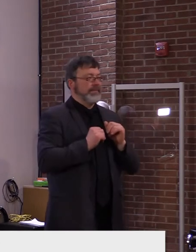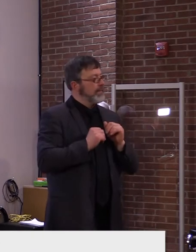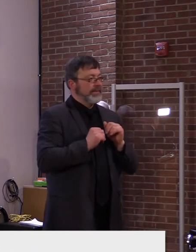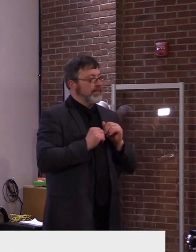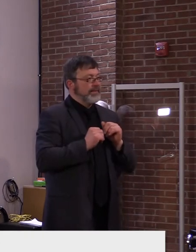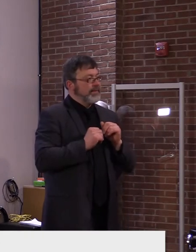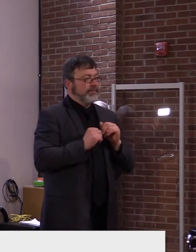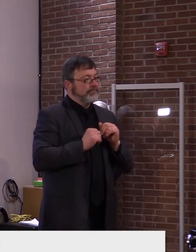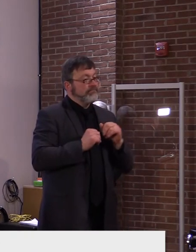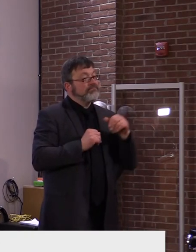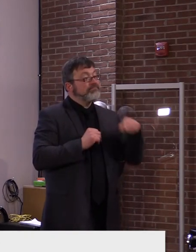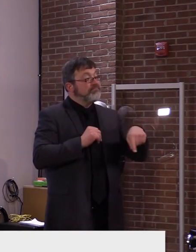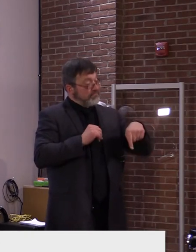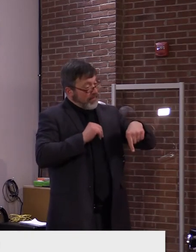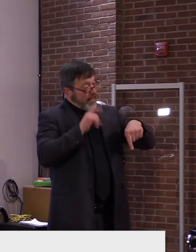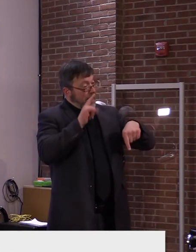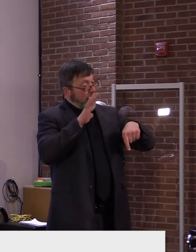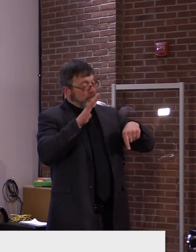John, BPR?